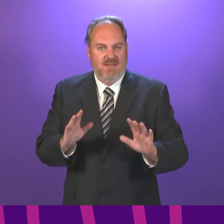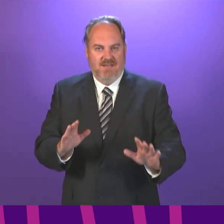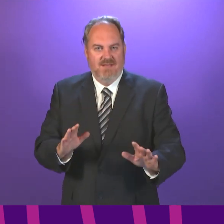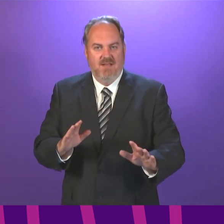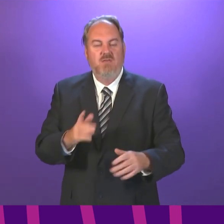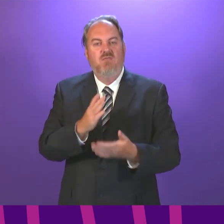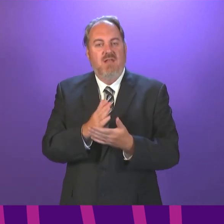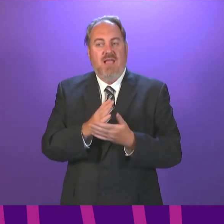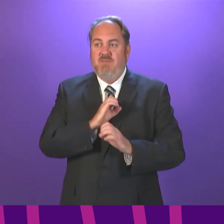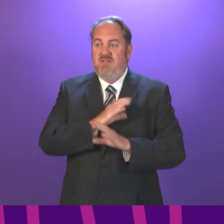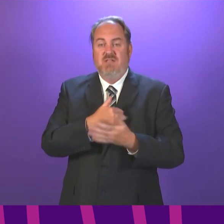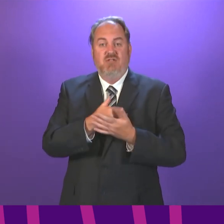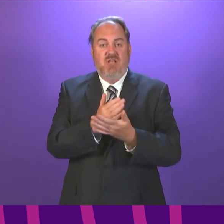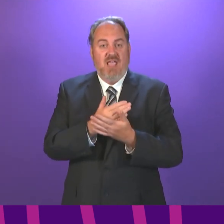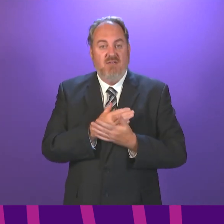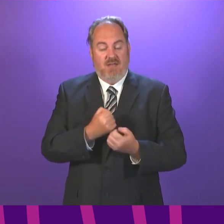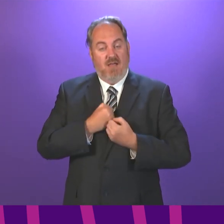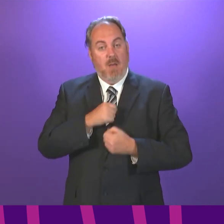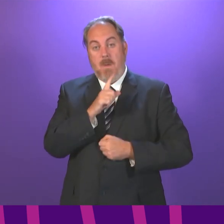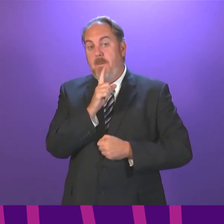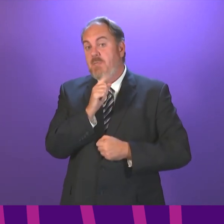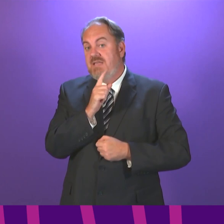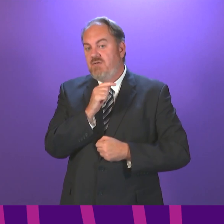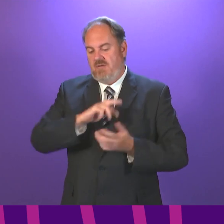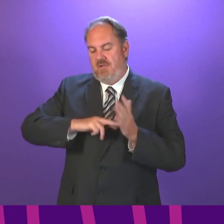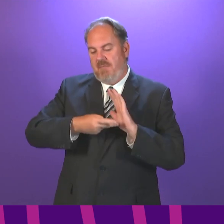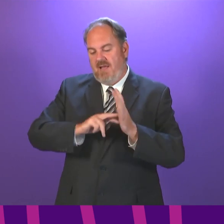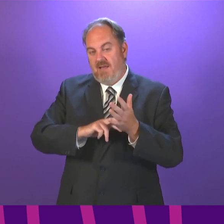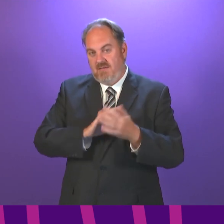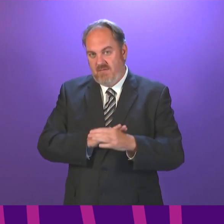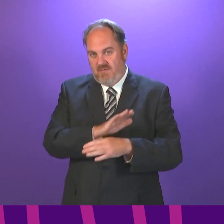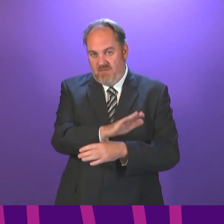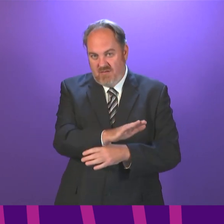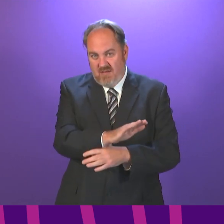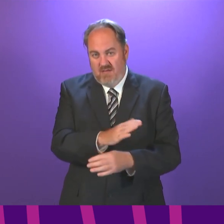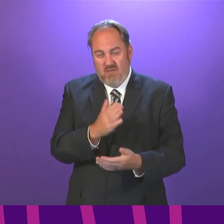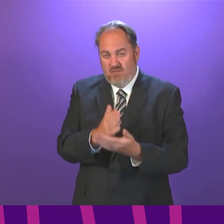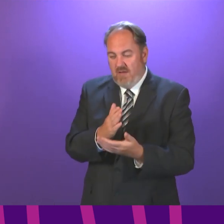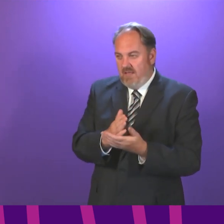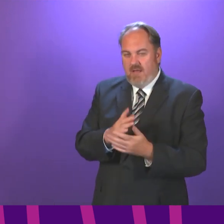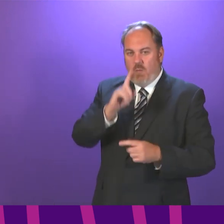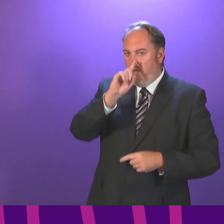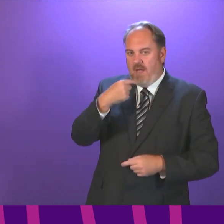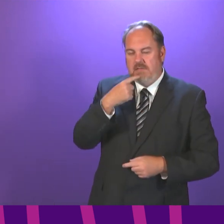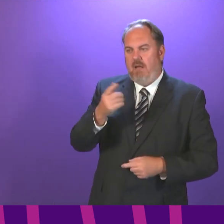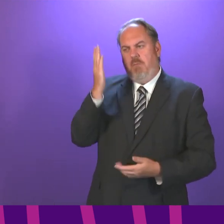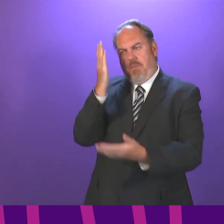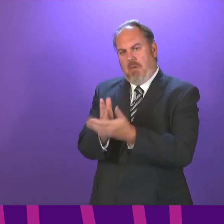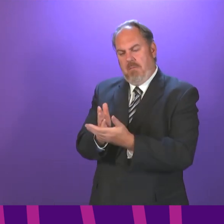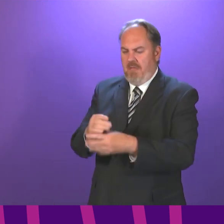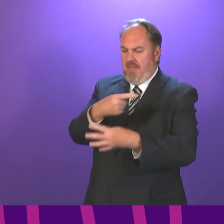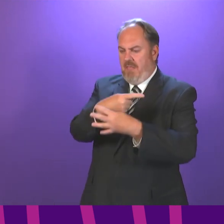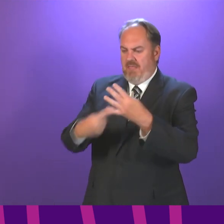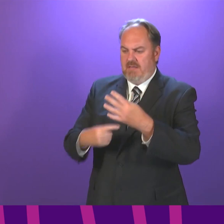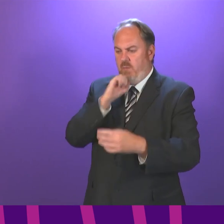but I do not think it is responsible in the face of everything we have lived through and in the face of what we still having to deal with, to just blithely, as a politician, rule these